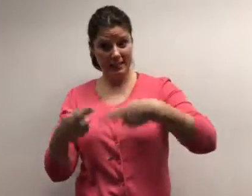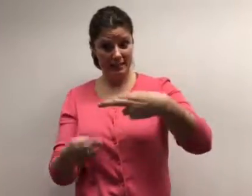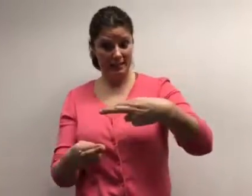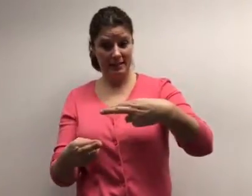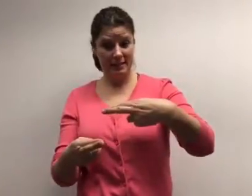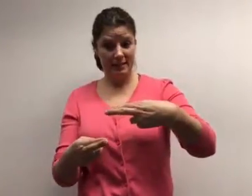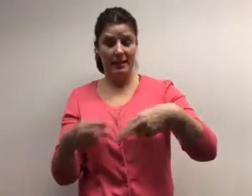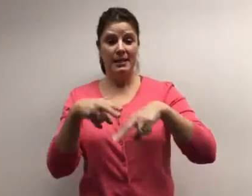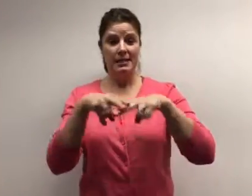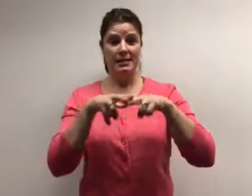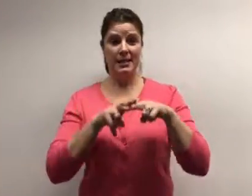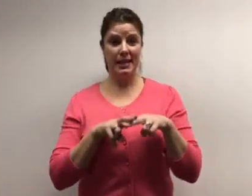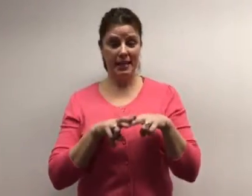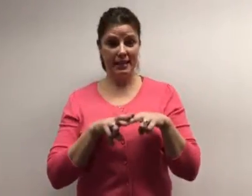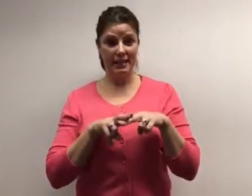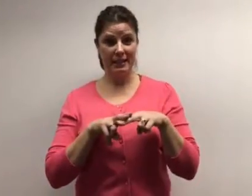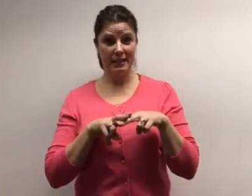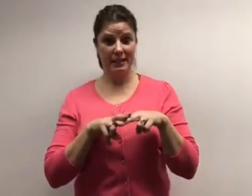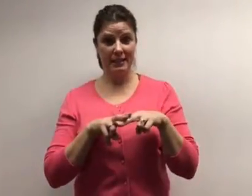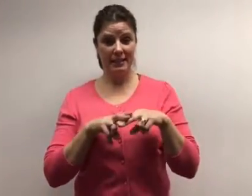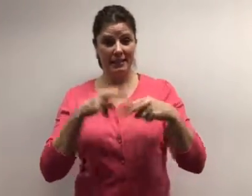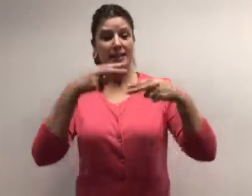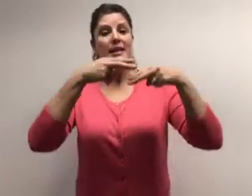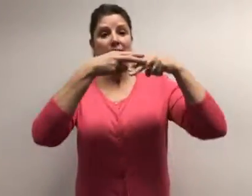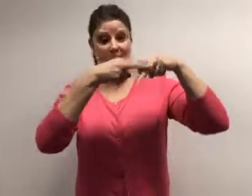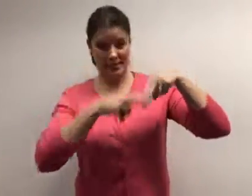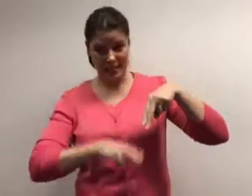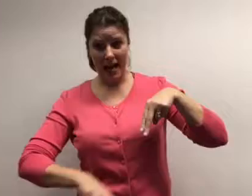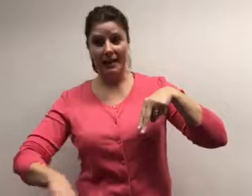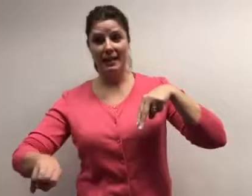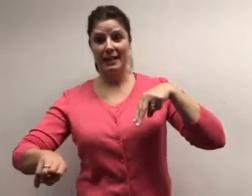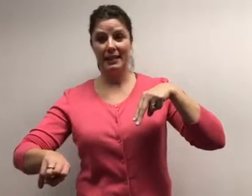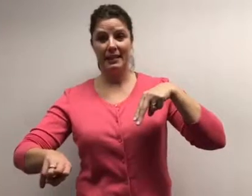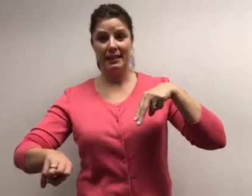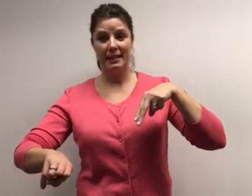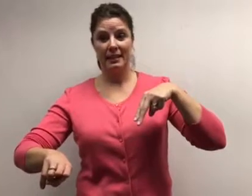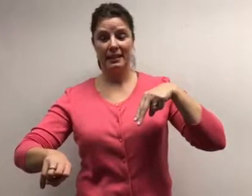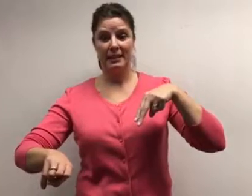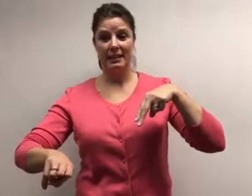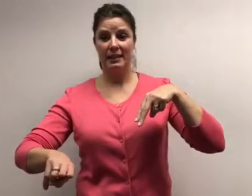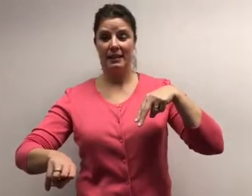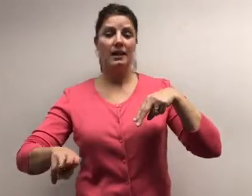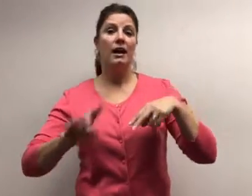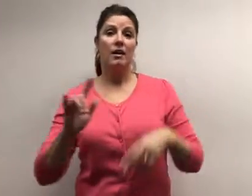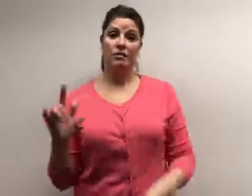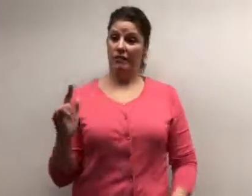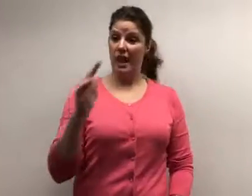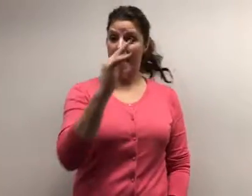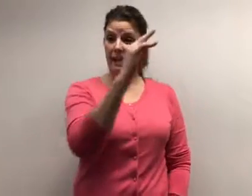sitting, sliding, flying.